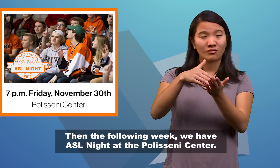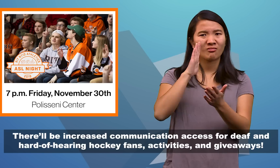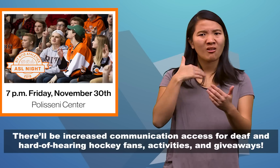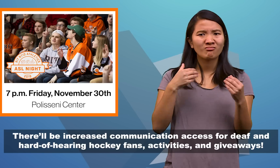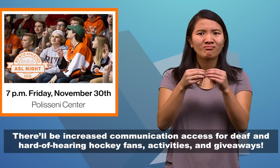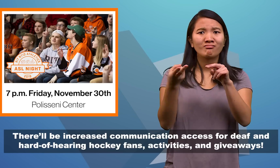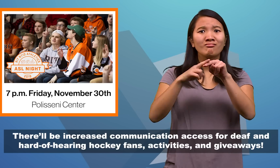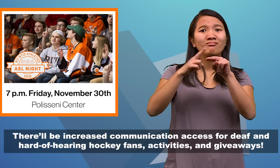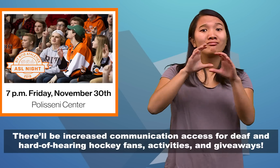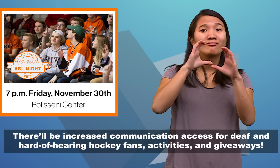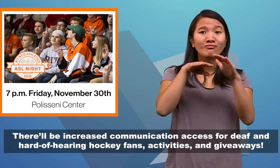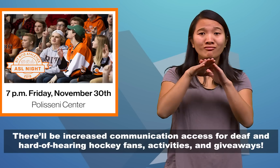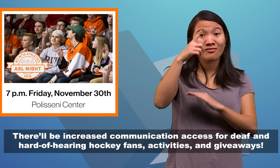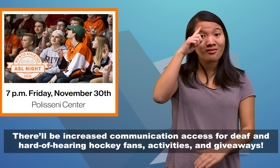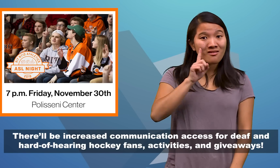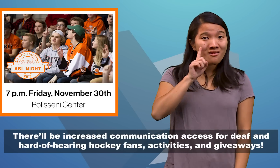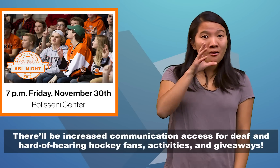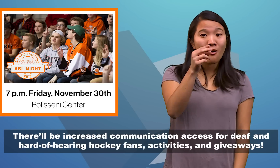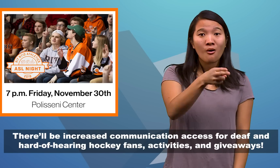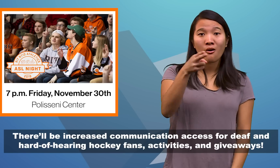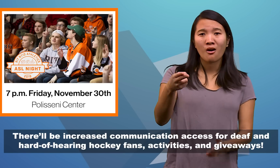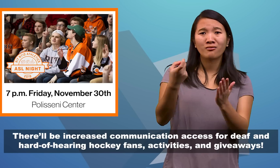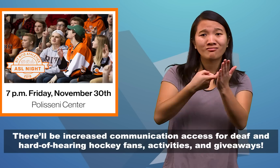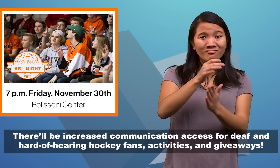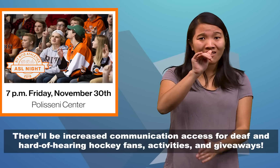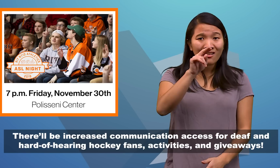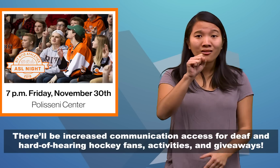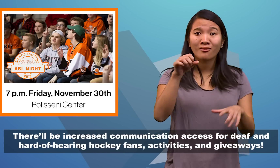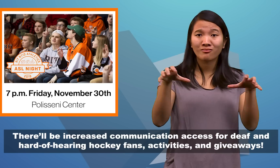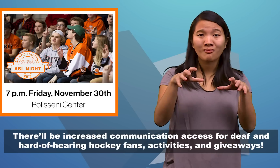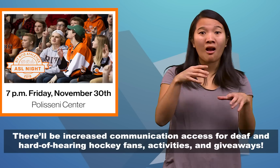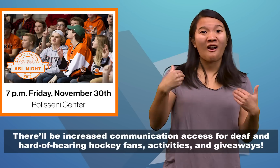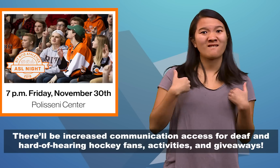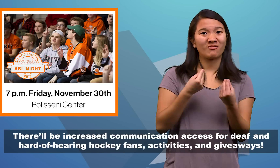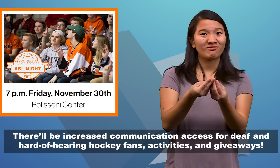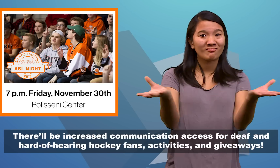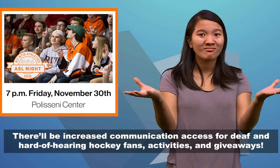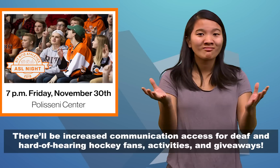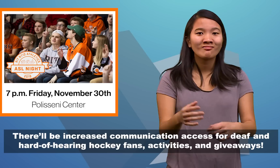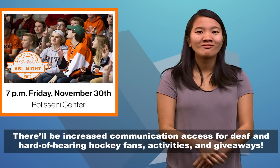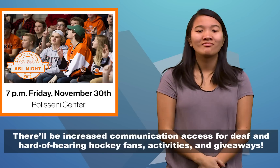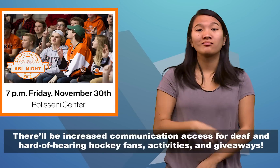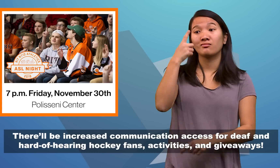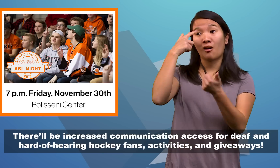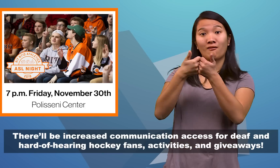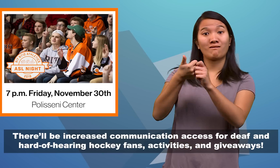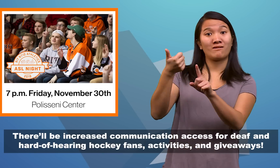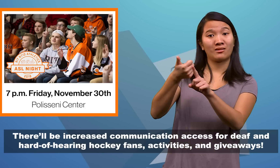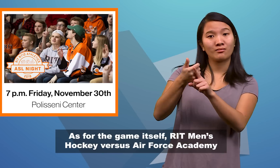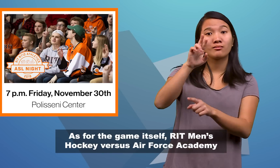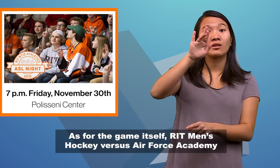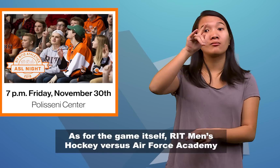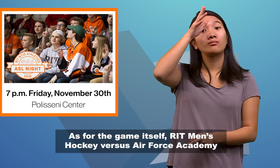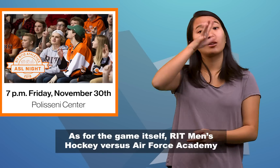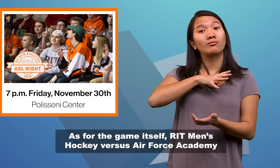There will be increased communication access for the deaf and hard of hearing hockey fans, activities, and giveaways. As for the game itself,